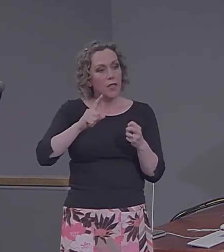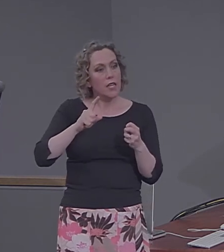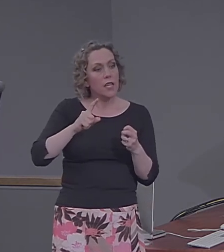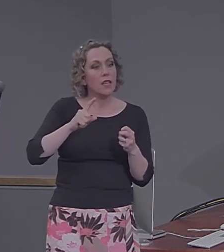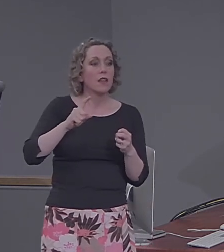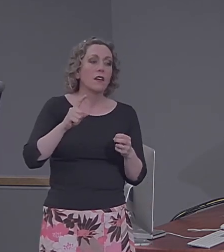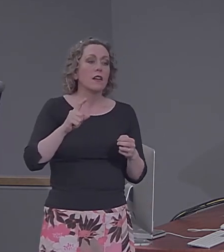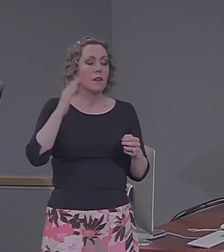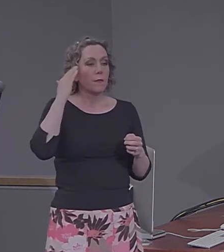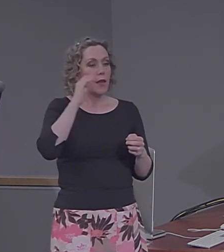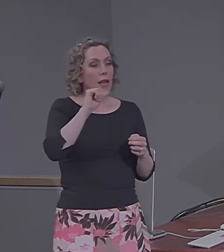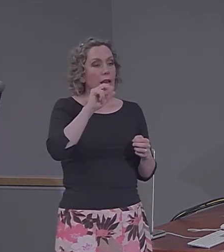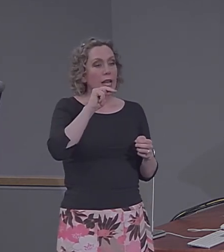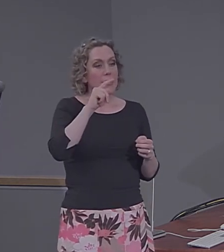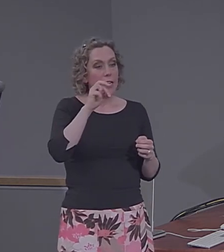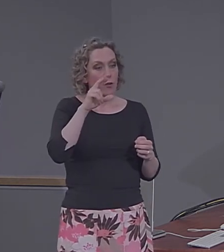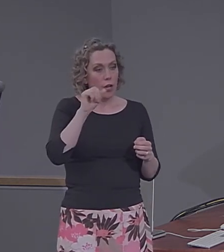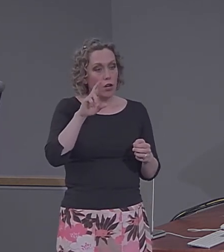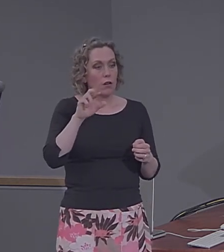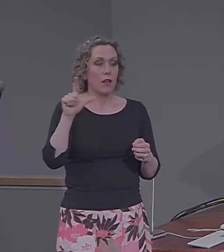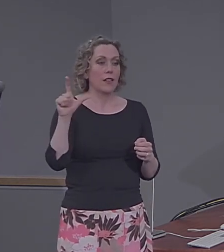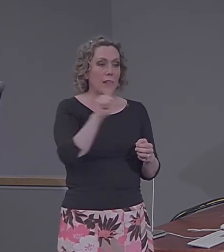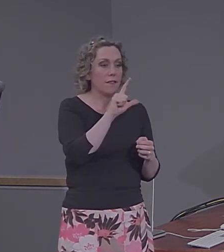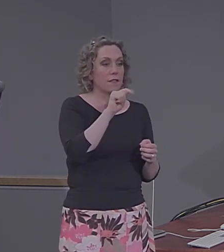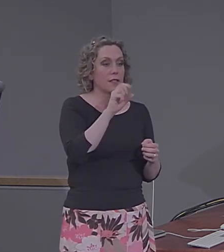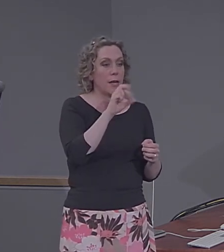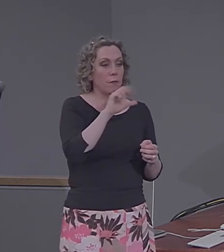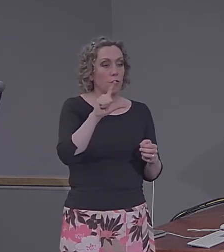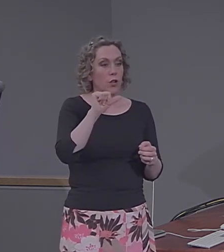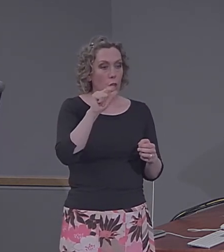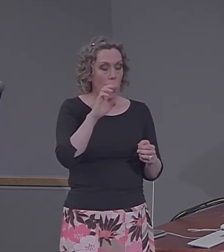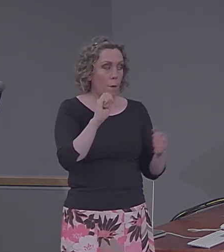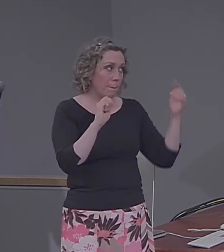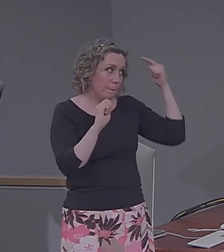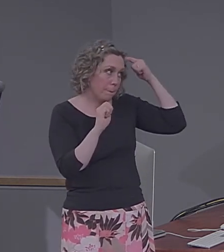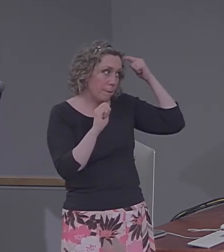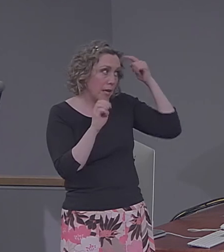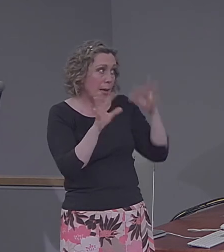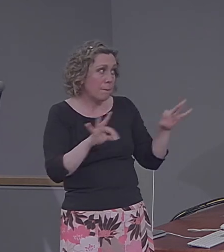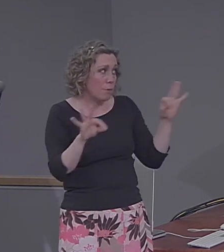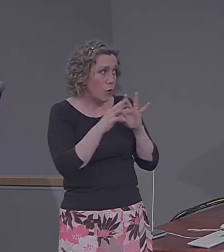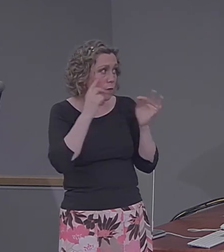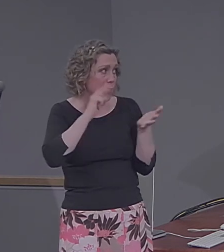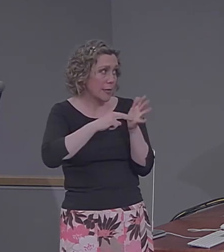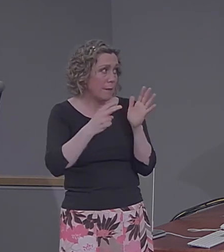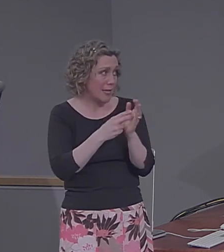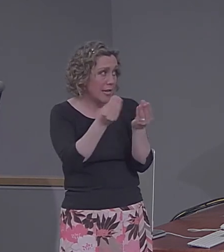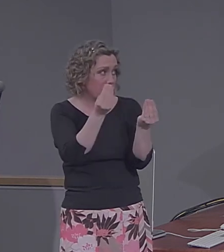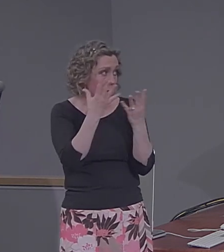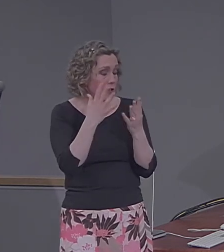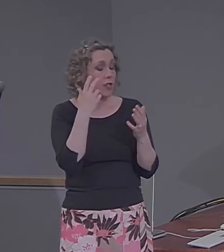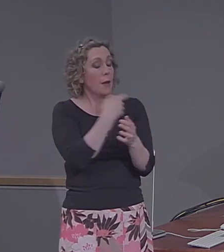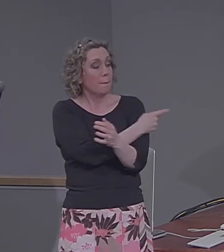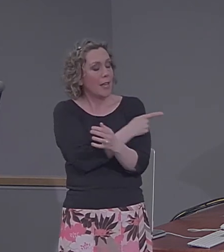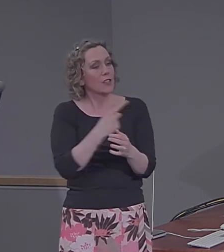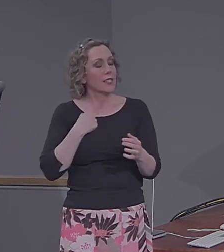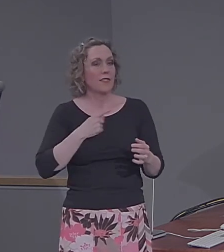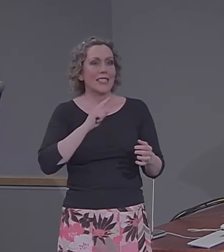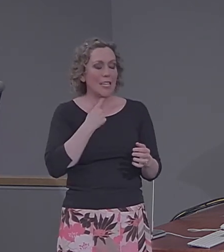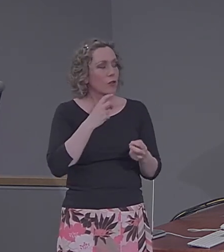lobe, which is important for semantic representation. And these patients end up with a very great difficulty accessing